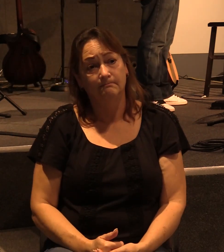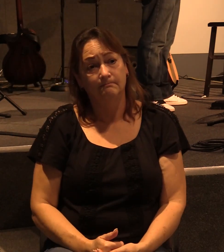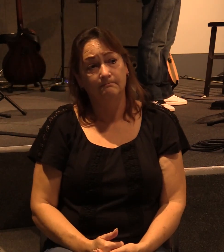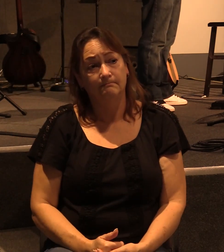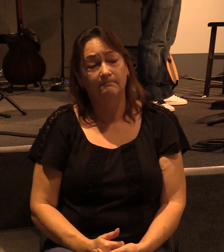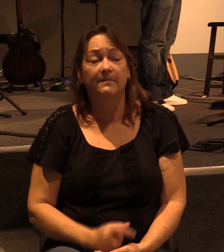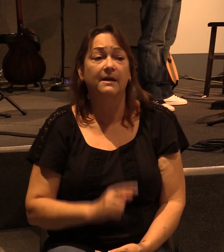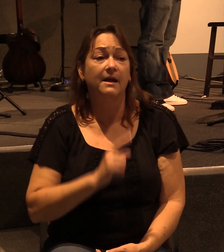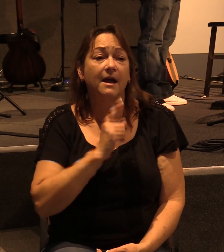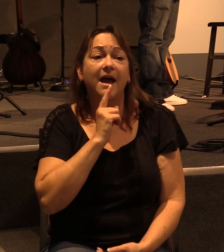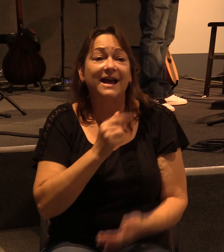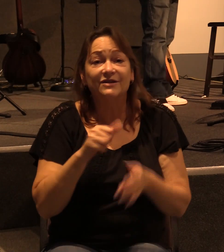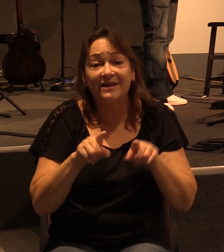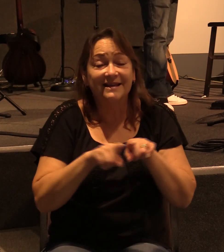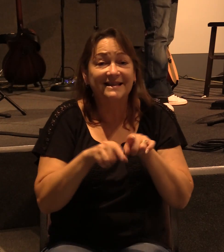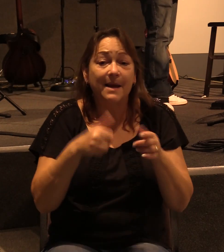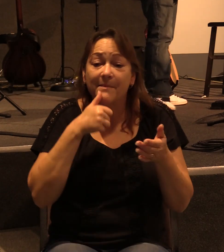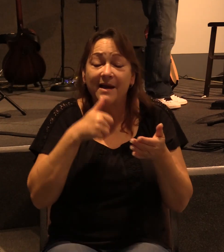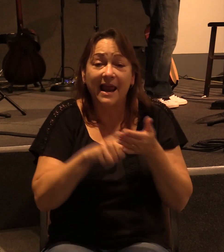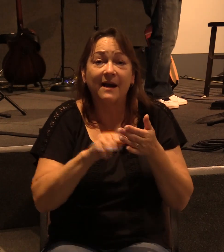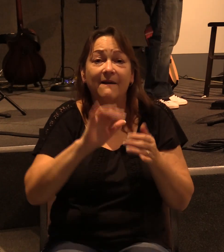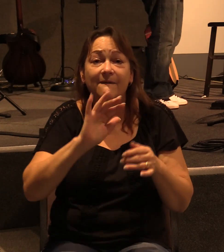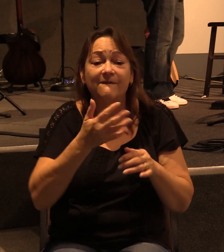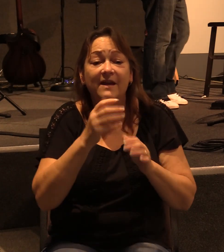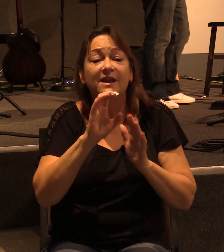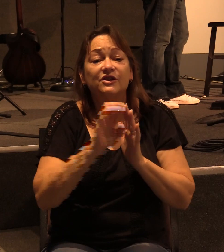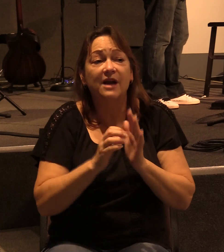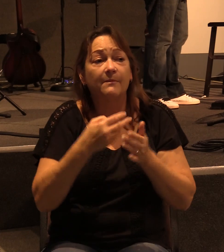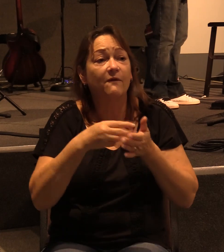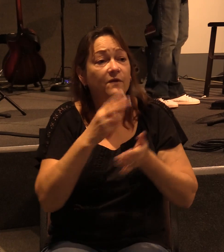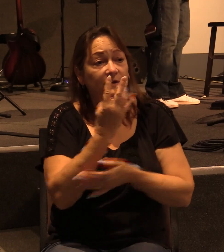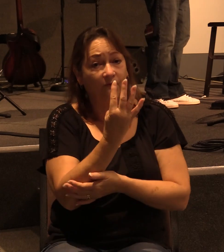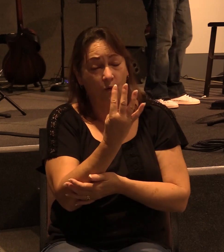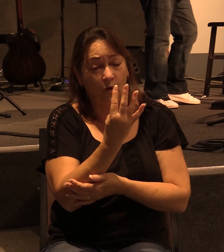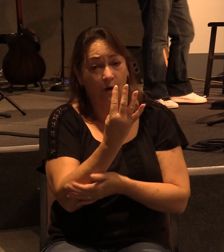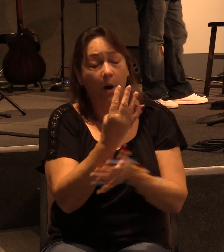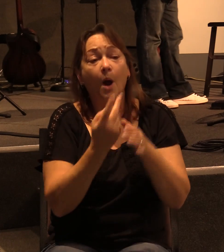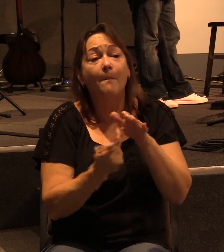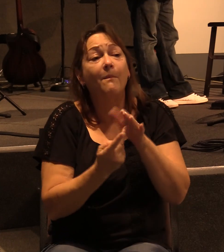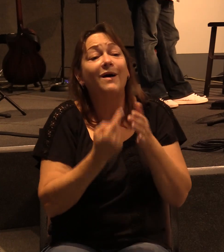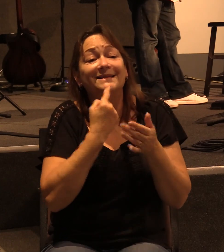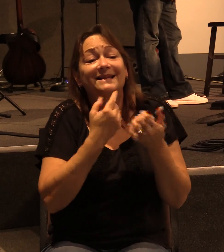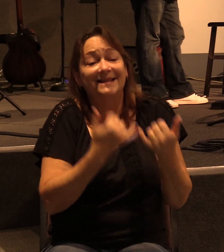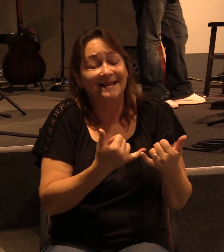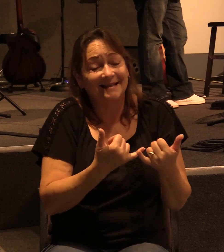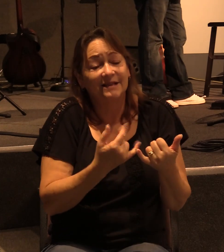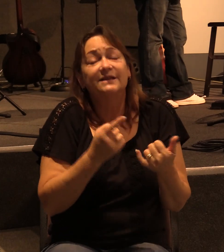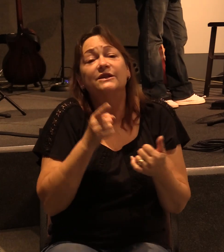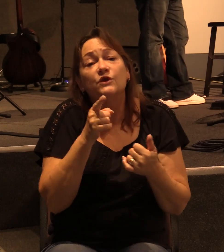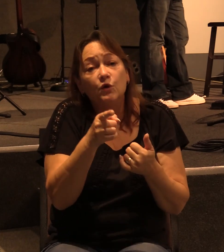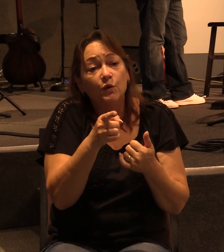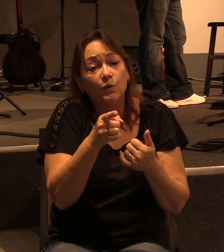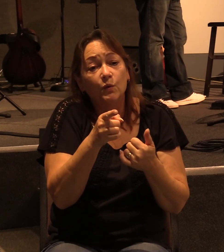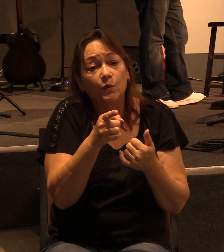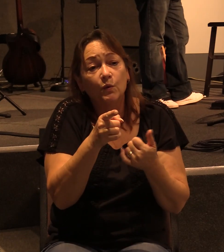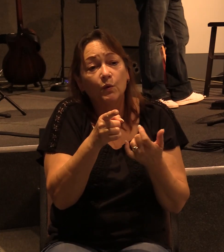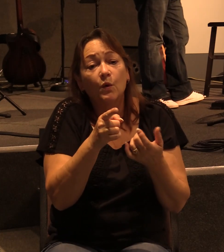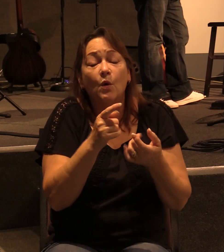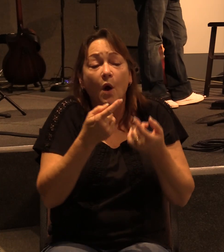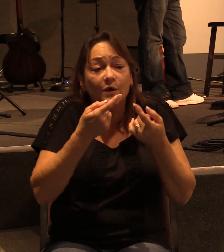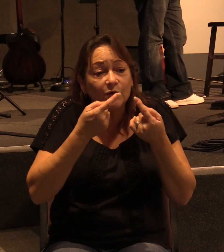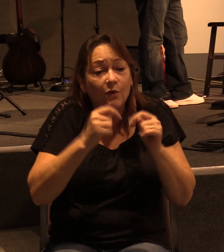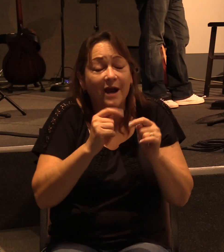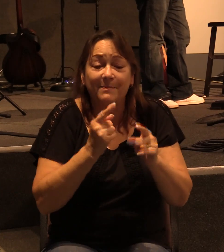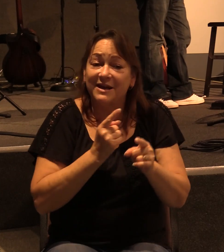Actually, in this same epistle, in the fifth chapter in verse 4, this is what Paul says. He says, You who are